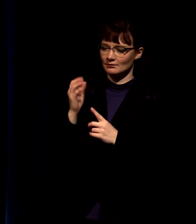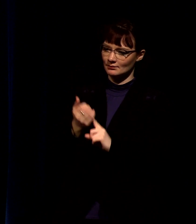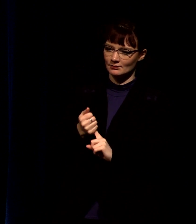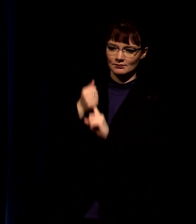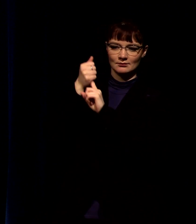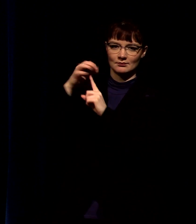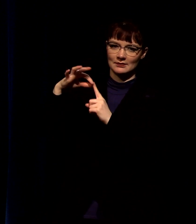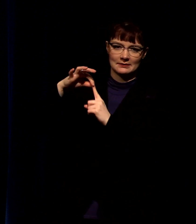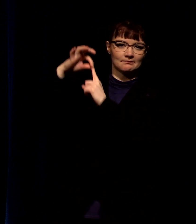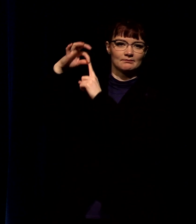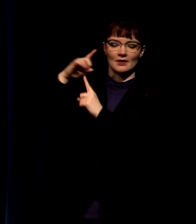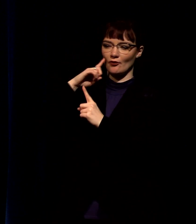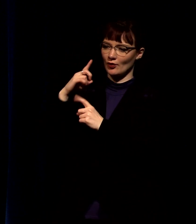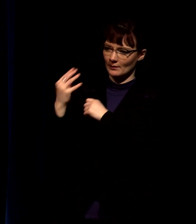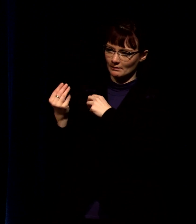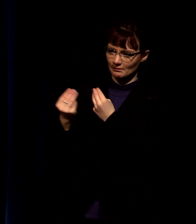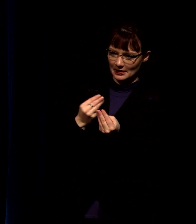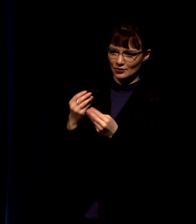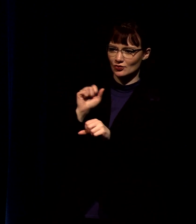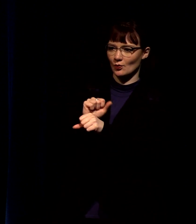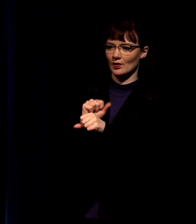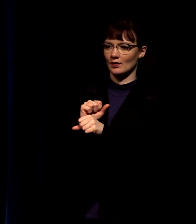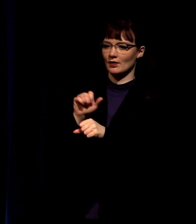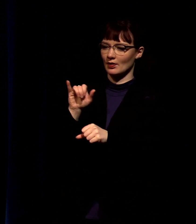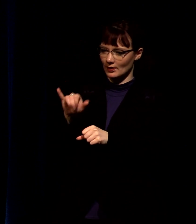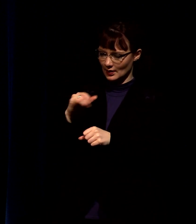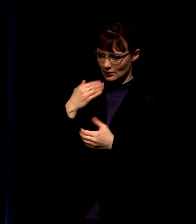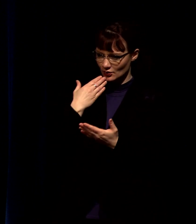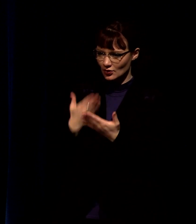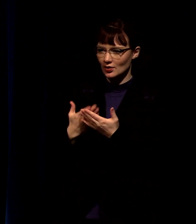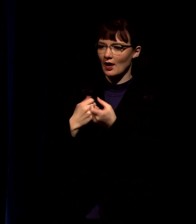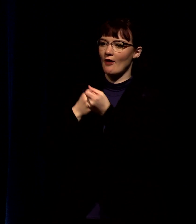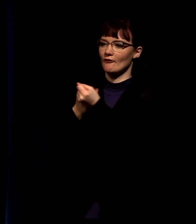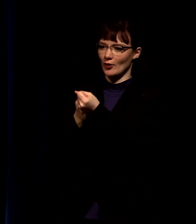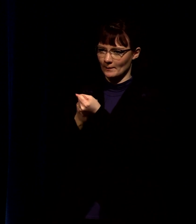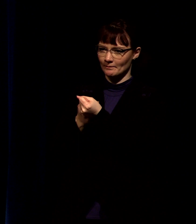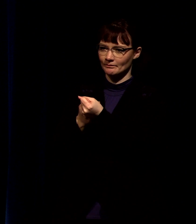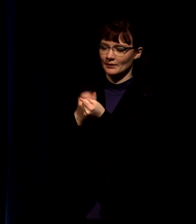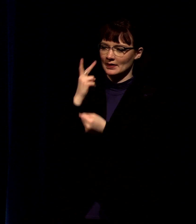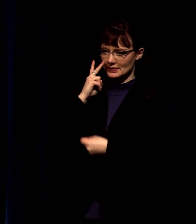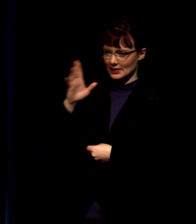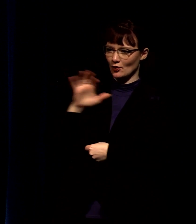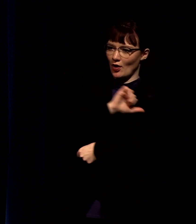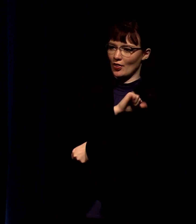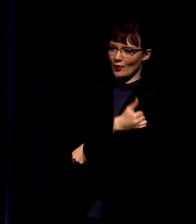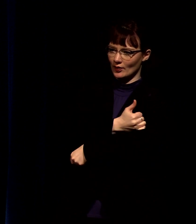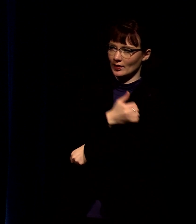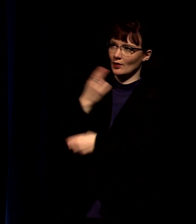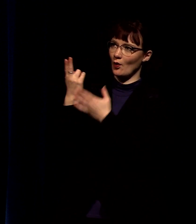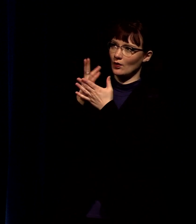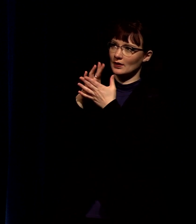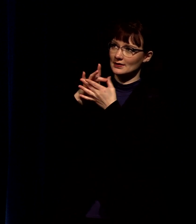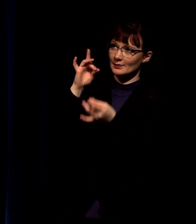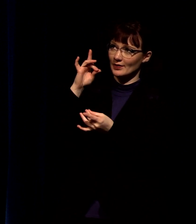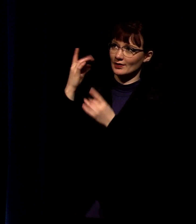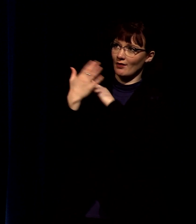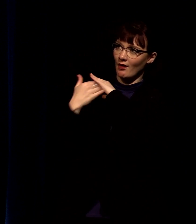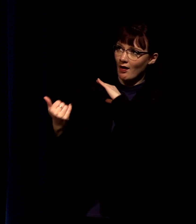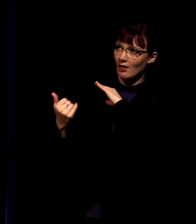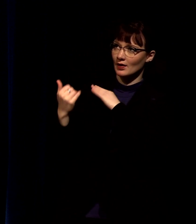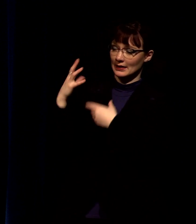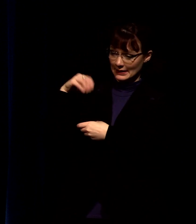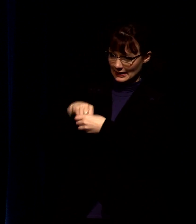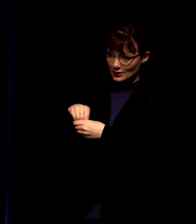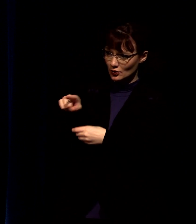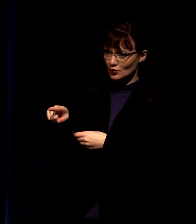you apart for ministry we declare that this is good we affirm this we see the authority on you we see the holy spirit dwells in you and